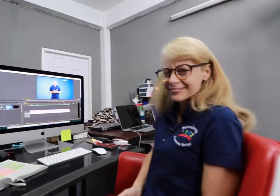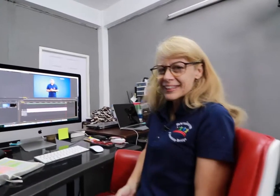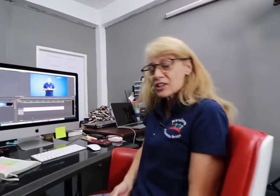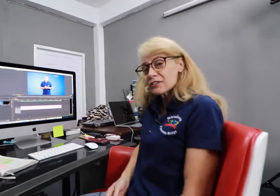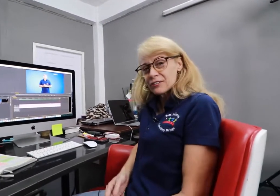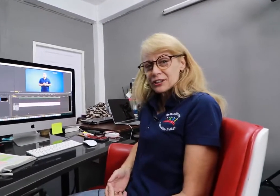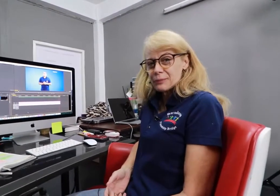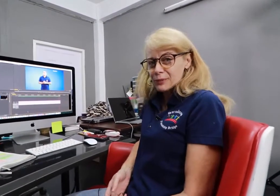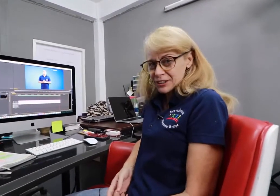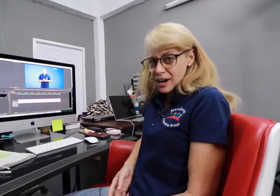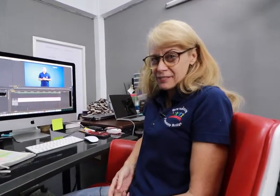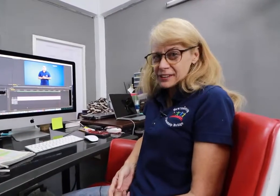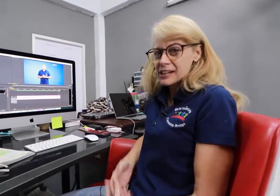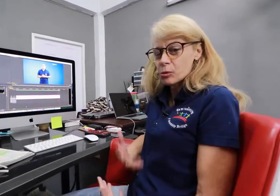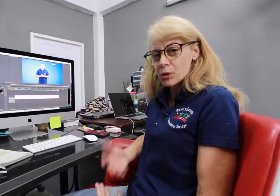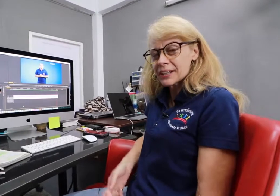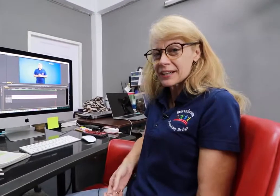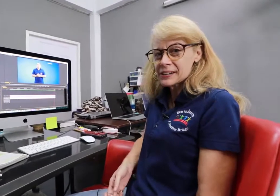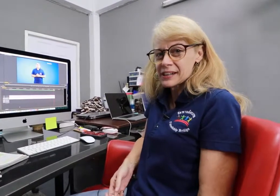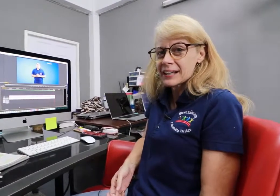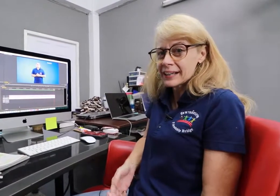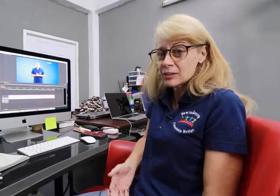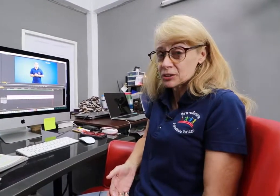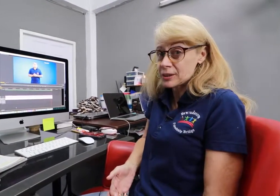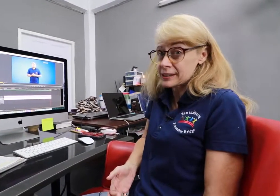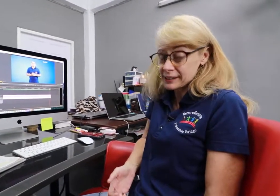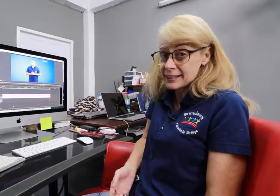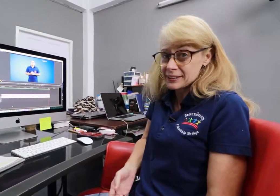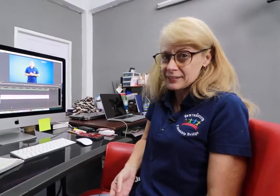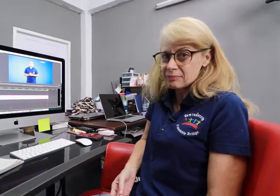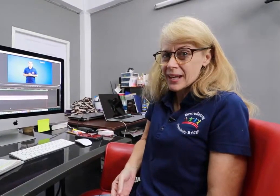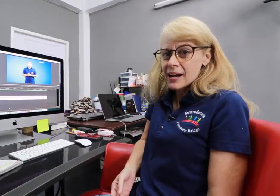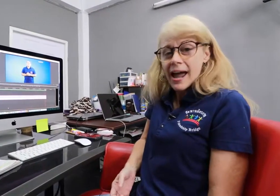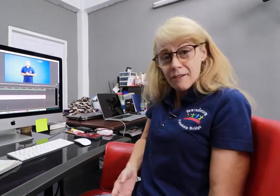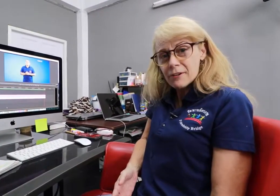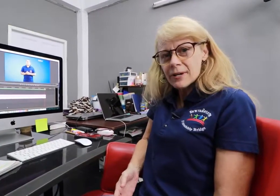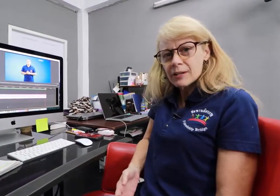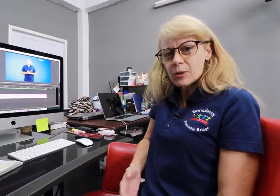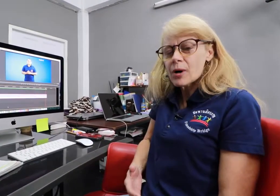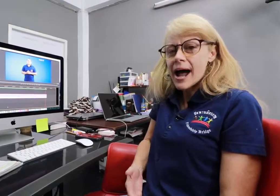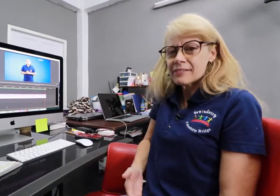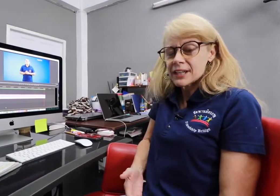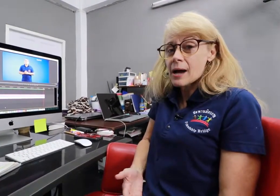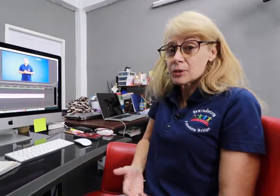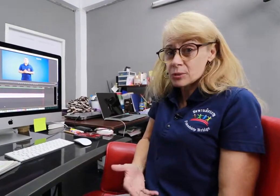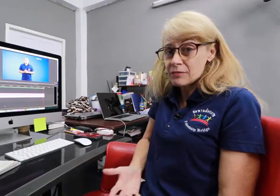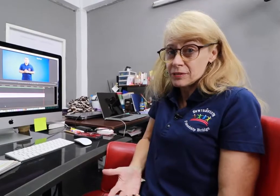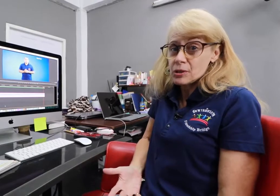Here at the Friendship Bridge office, as we're working on the sign language translation, every week we will have a time to review